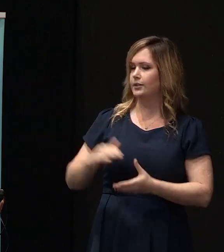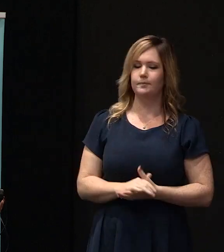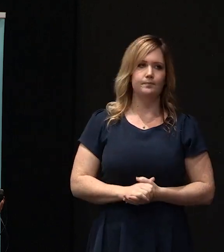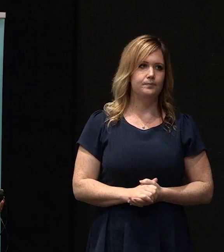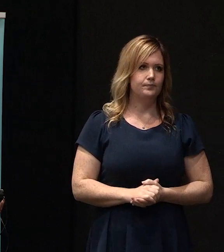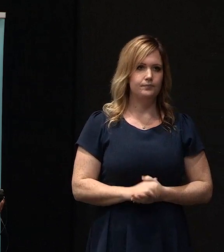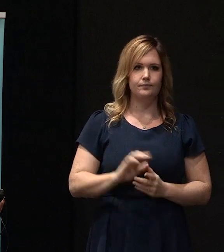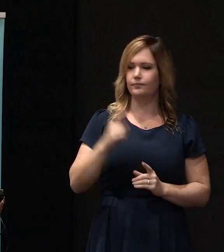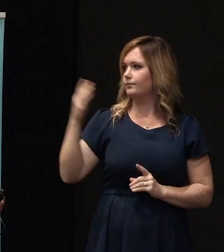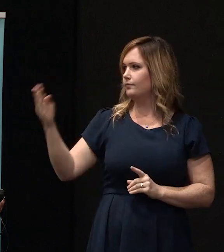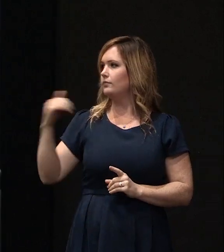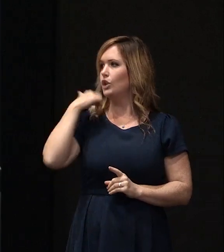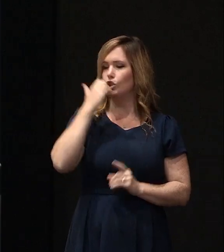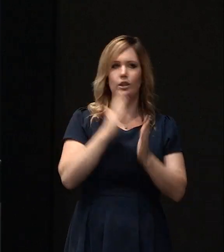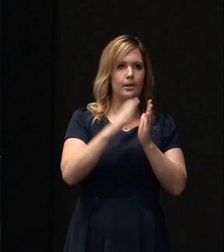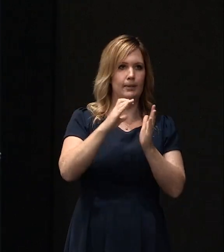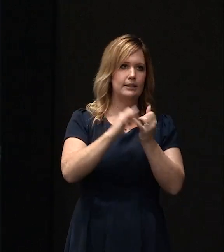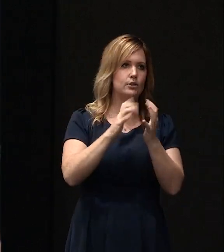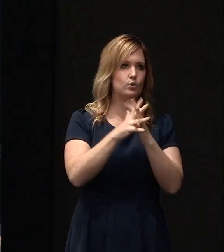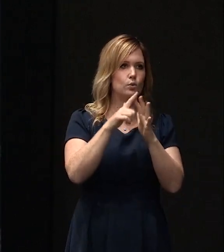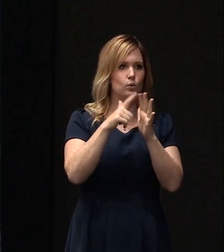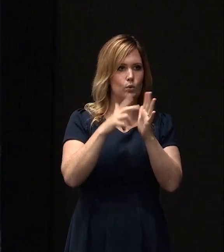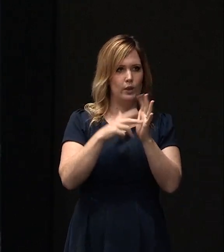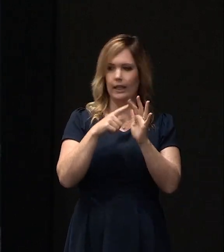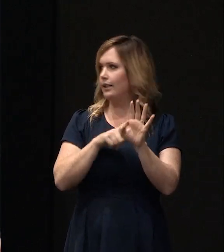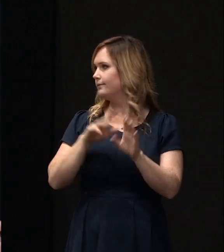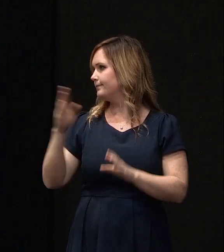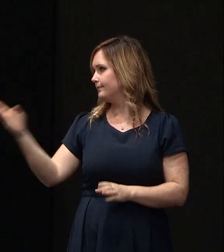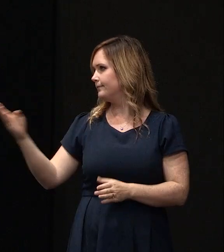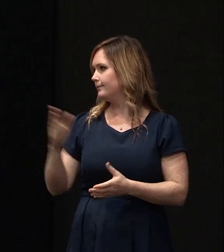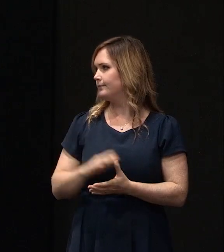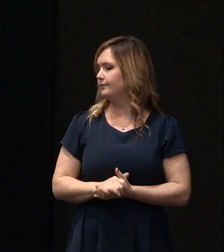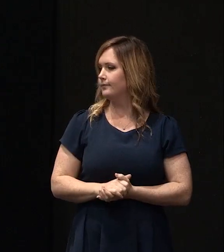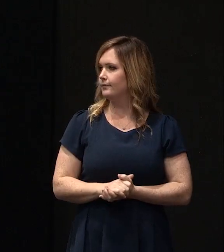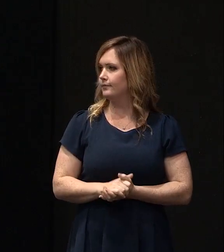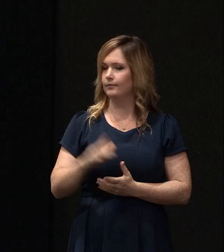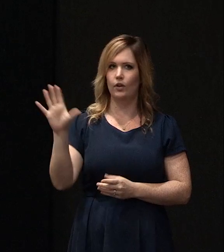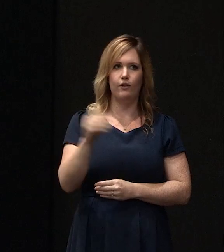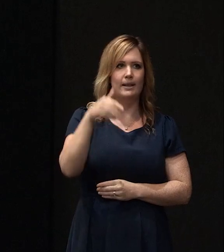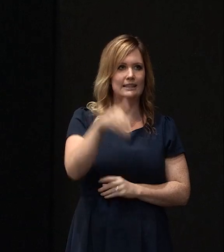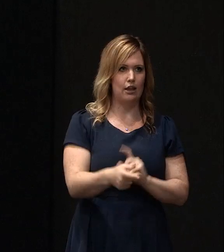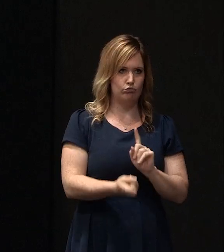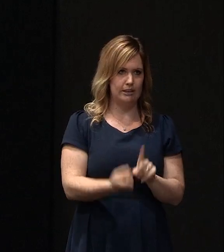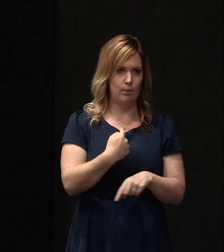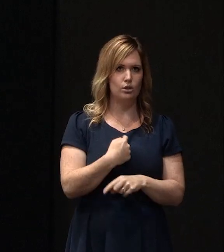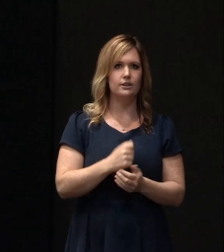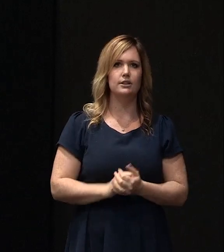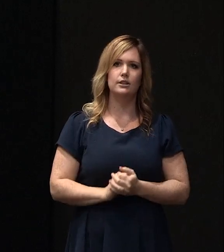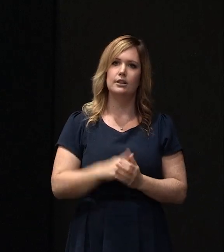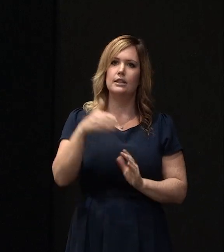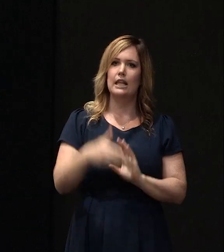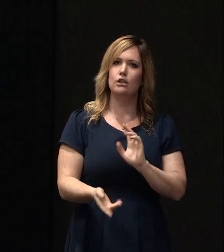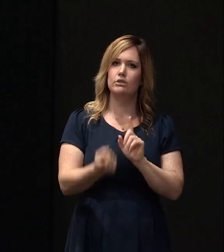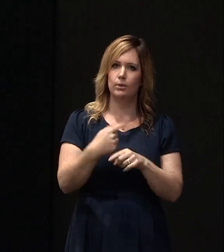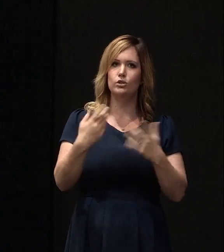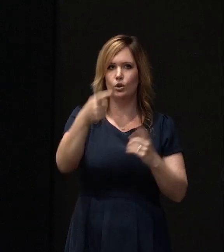so first of all is John McSweeney, John is from Southern Response, so Southern Response as you all